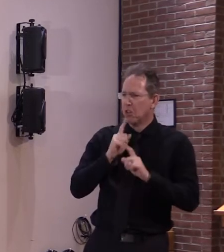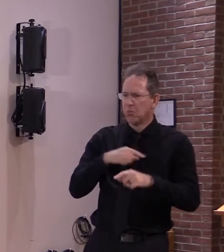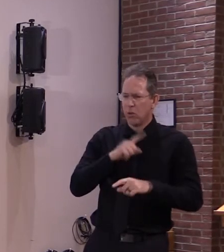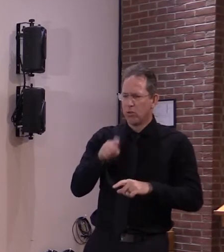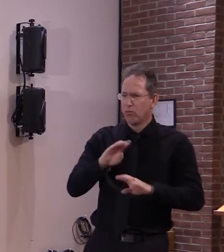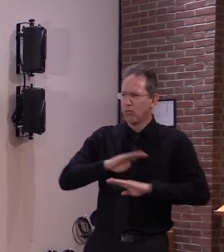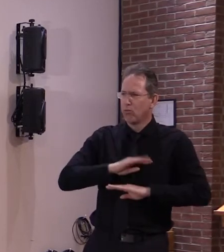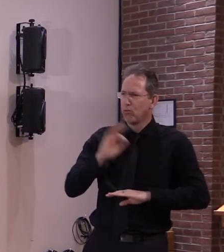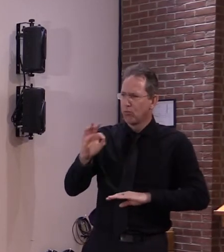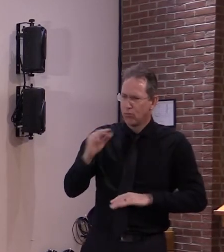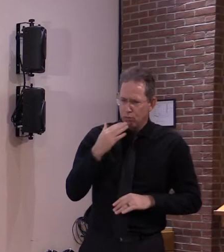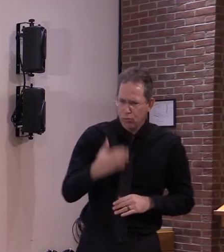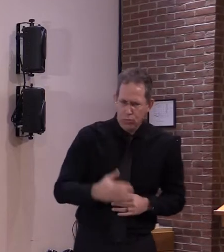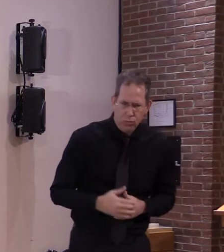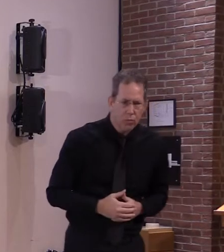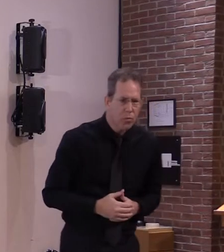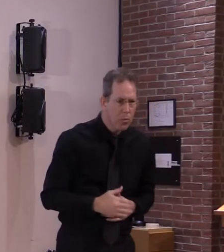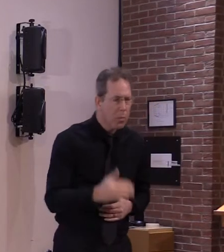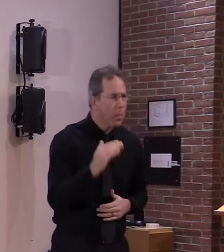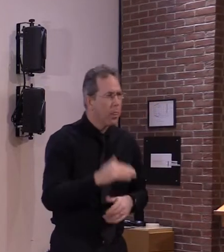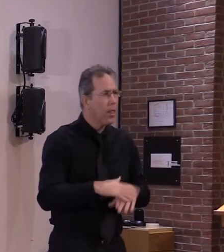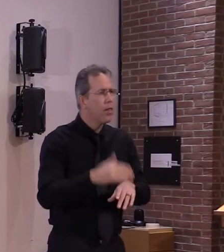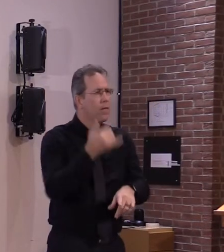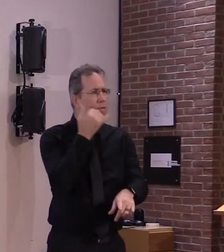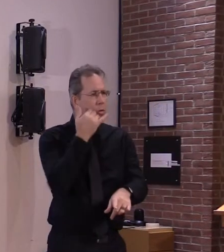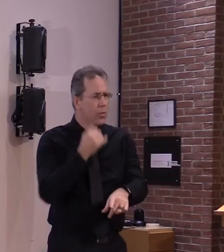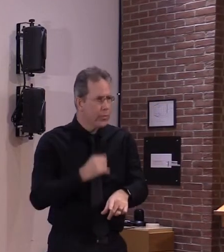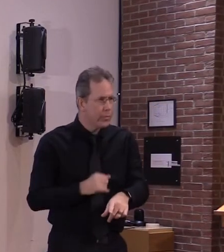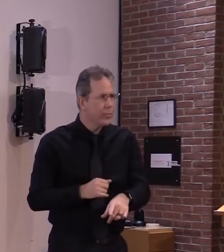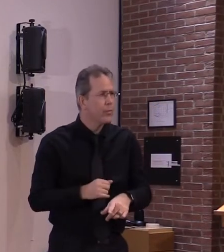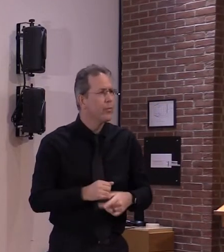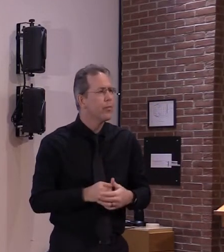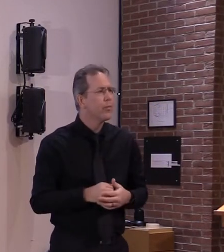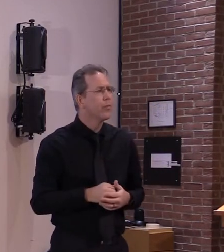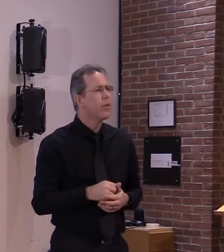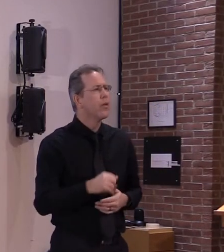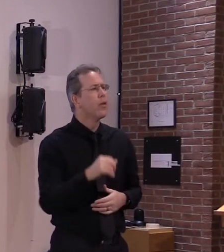moving to the phone lines we'll start with tom from the vermont standard